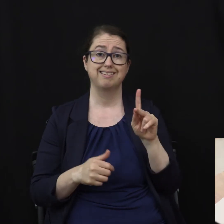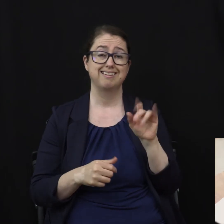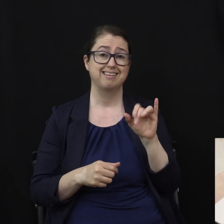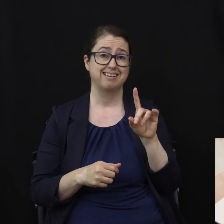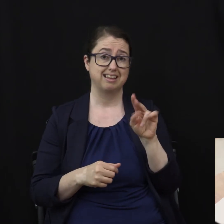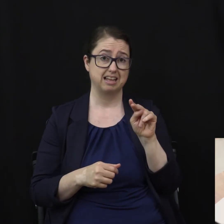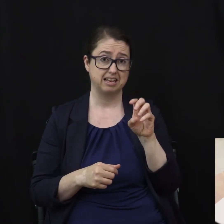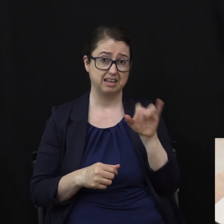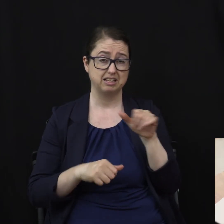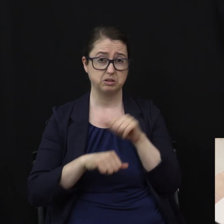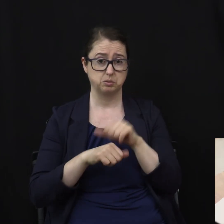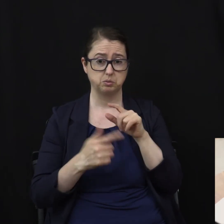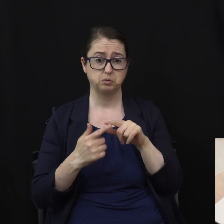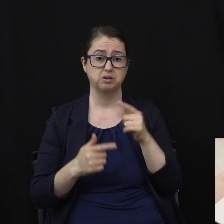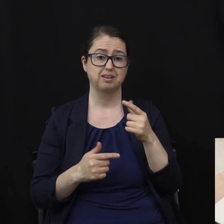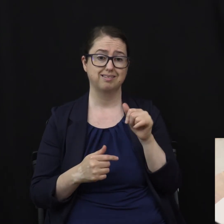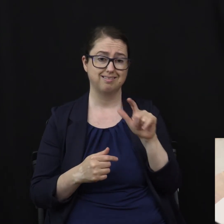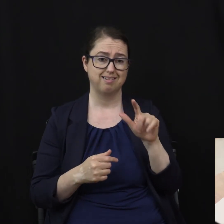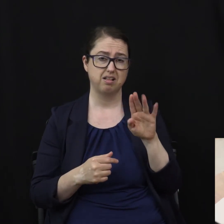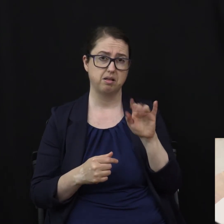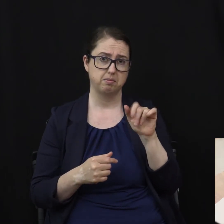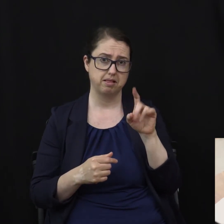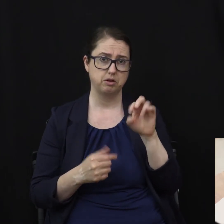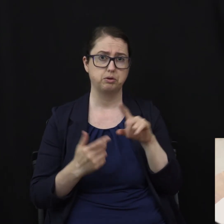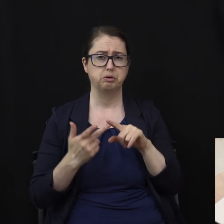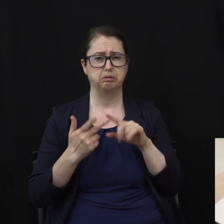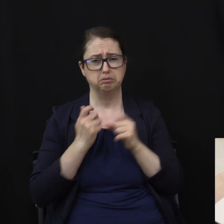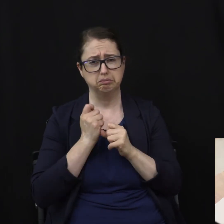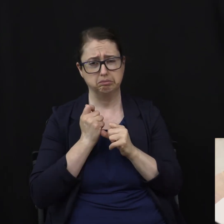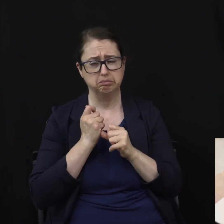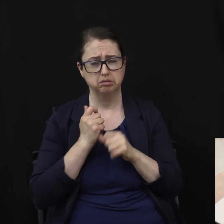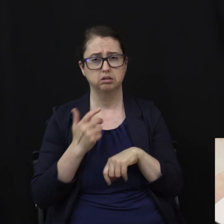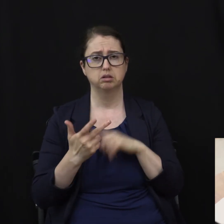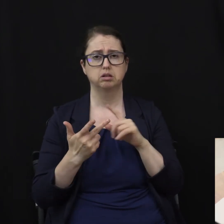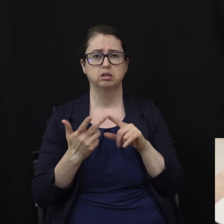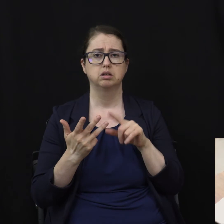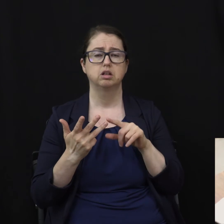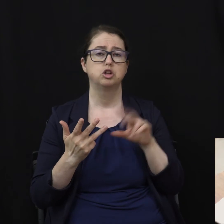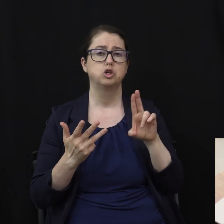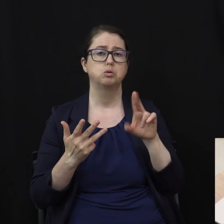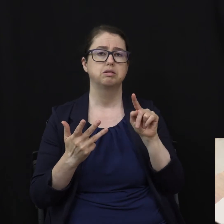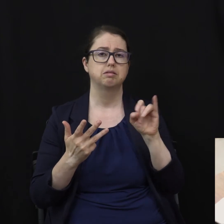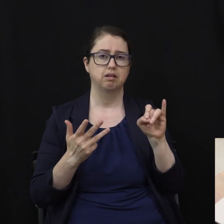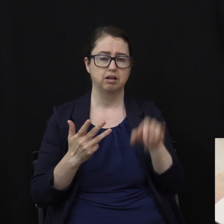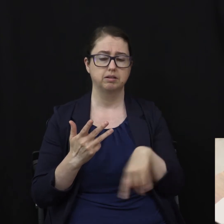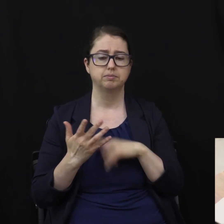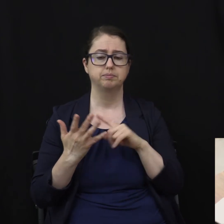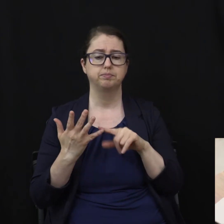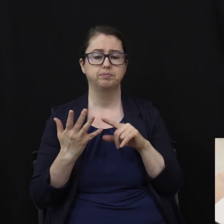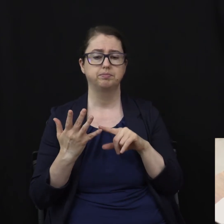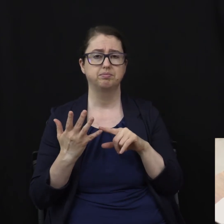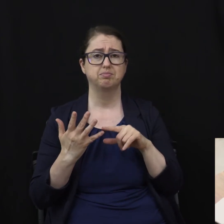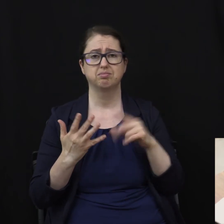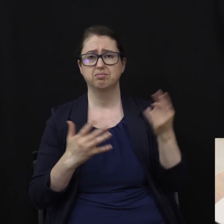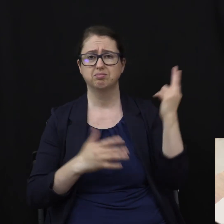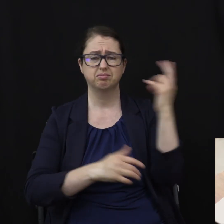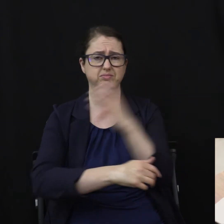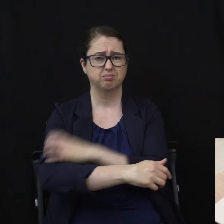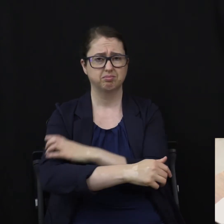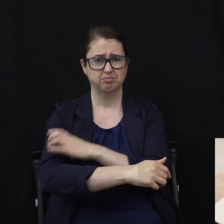gallbladder disease, constipation, urinary tract infections, high blood pressure, glaucoma.